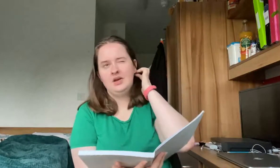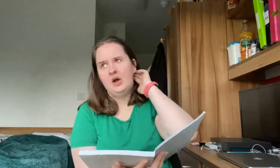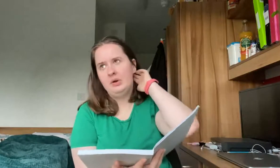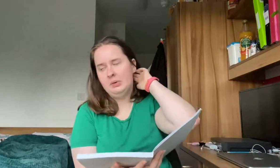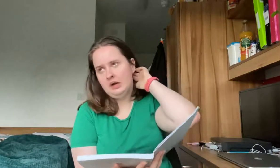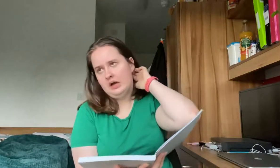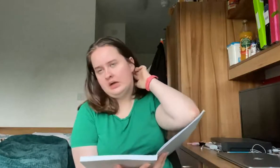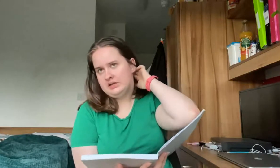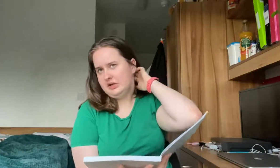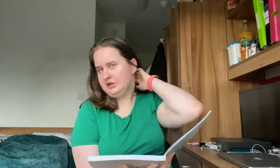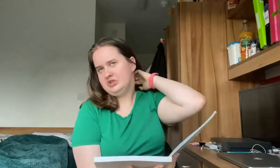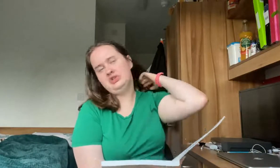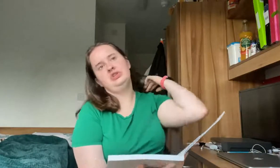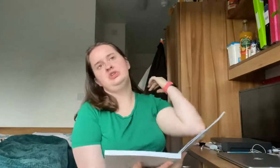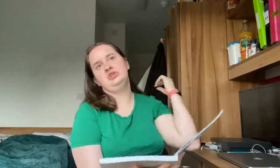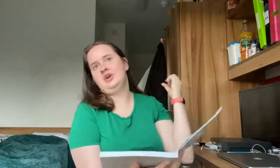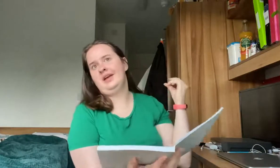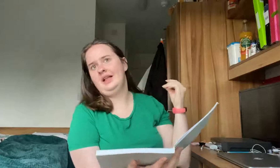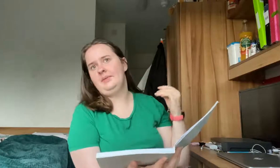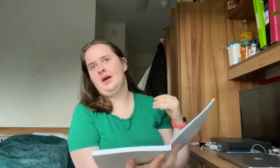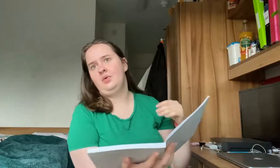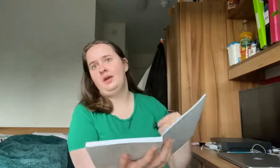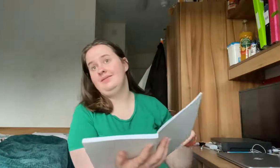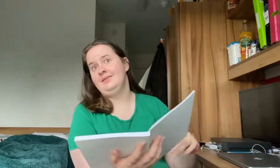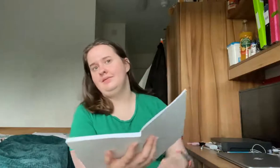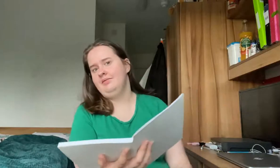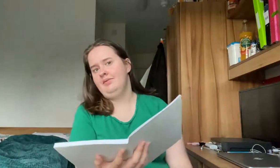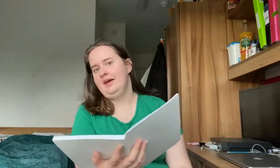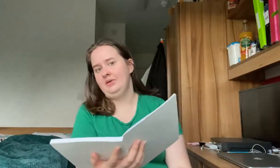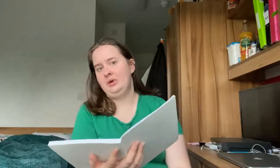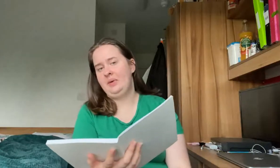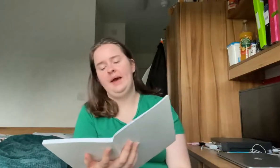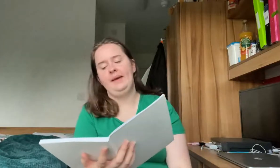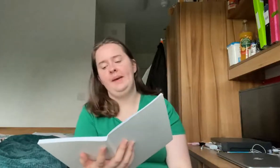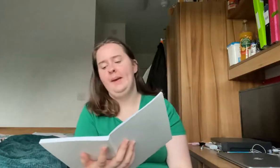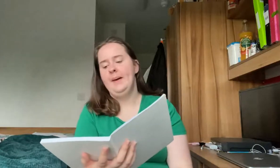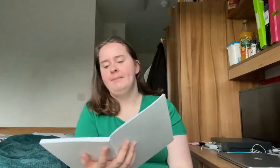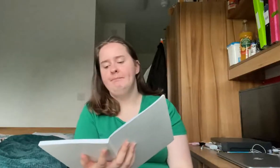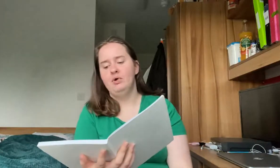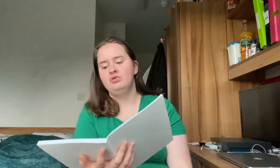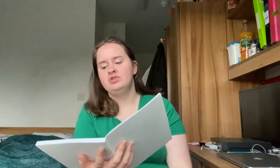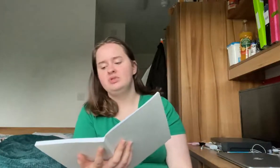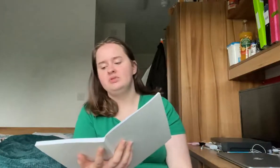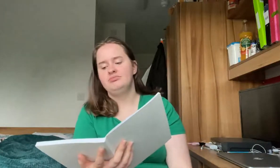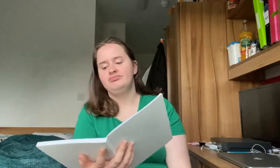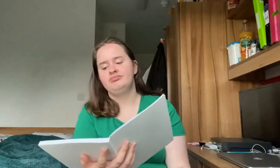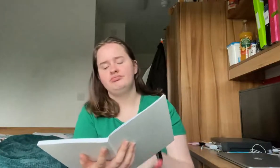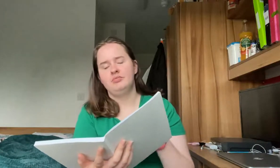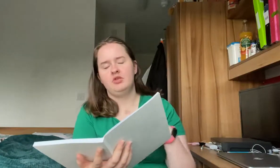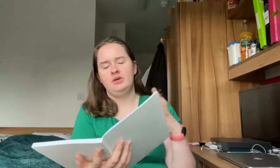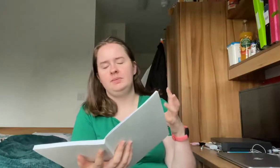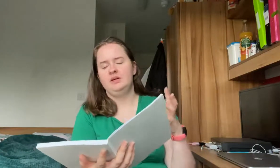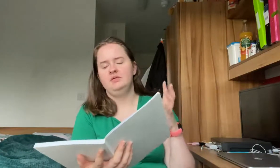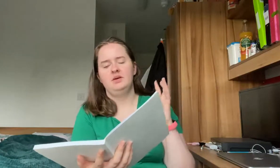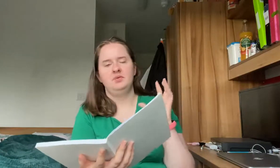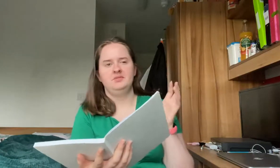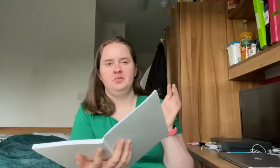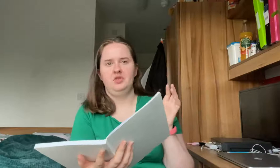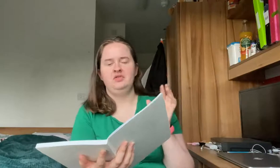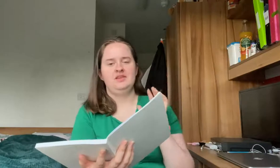know as a uni student you should try and claim back whatever the hell you can but £3 I wasn't bothered and